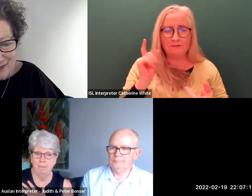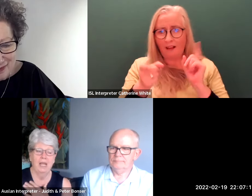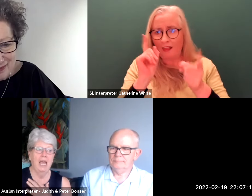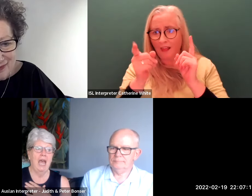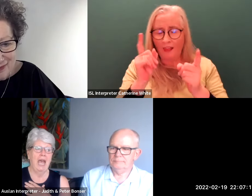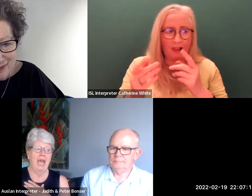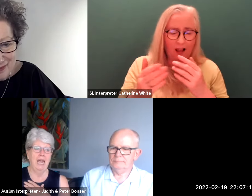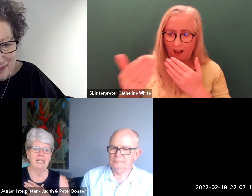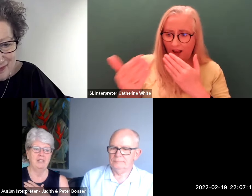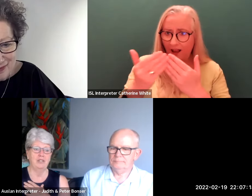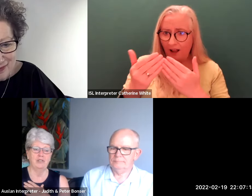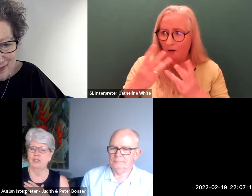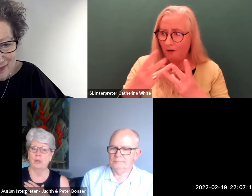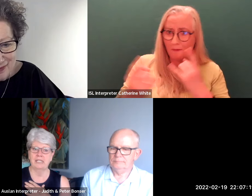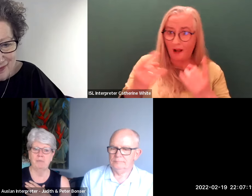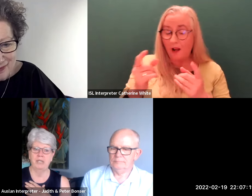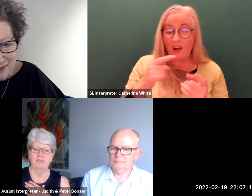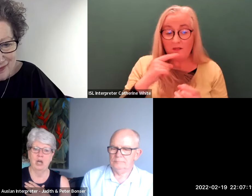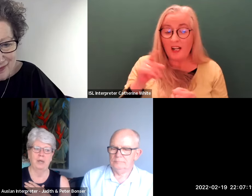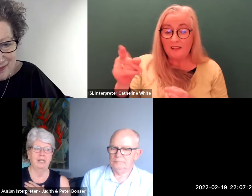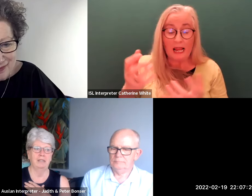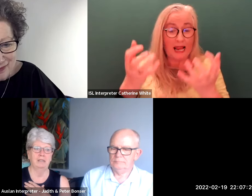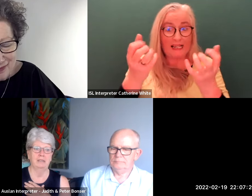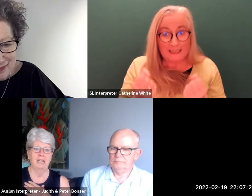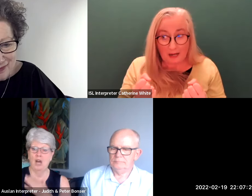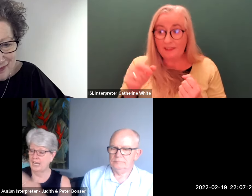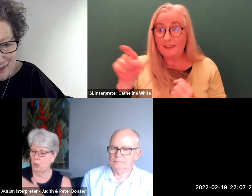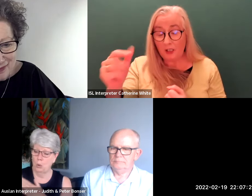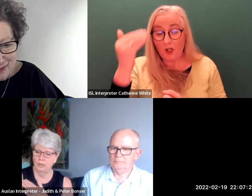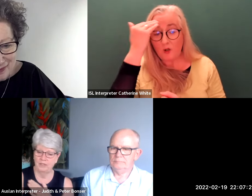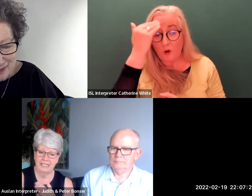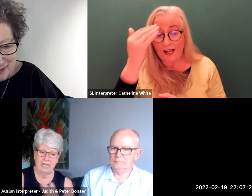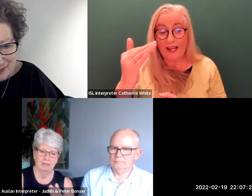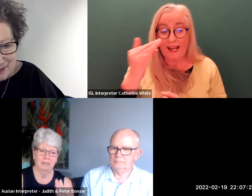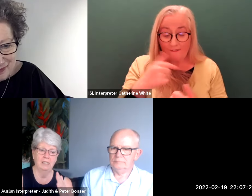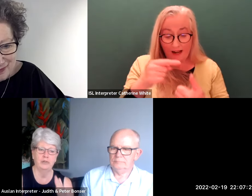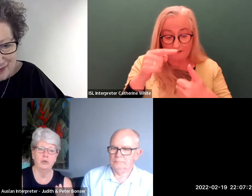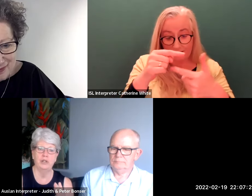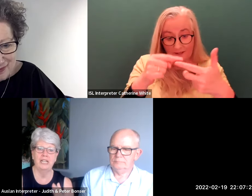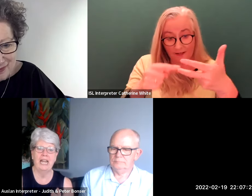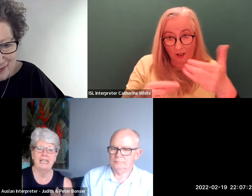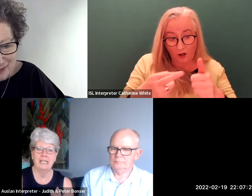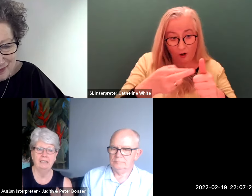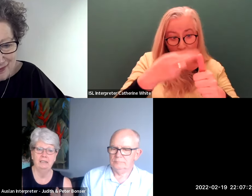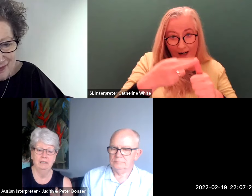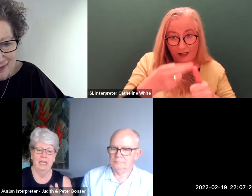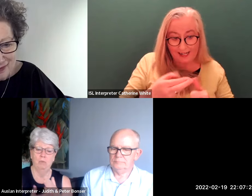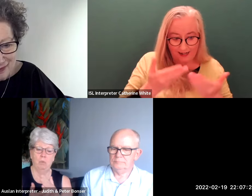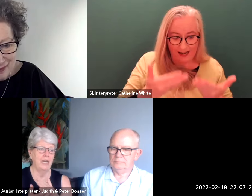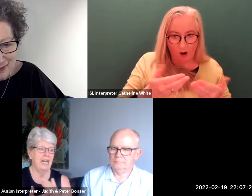come and he's just so accepting of knowing if i get all of this done sooner than later